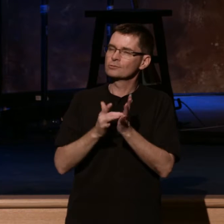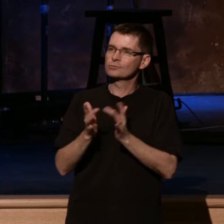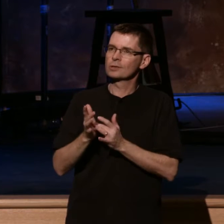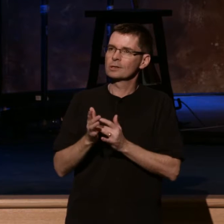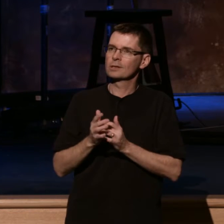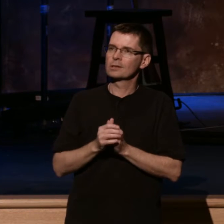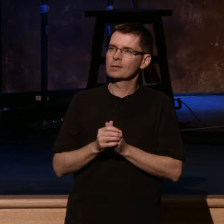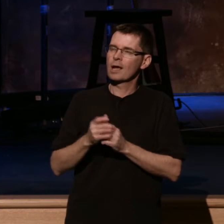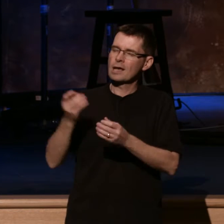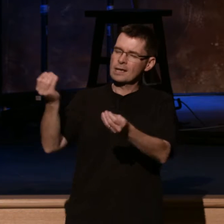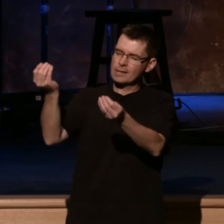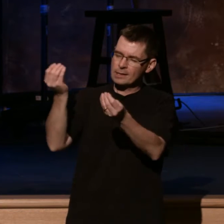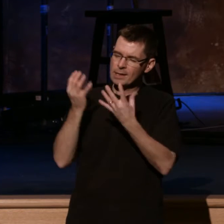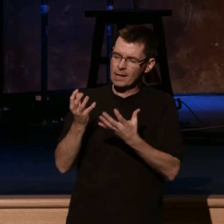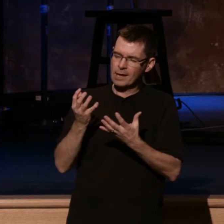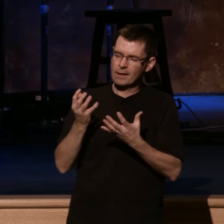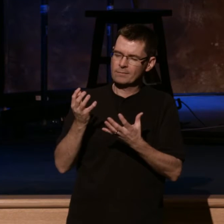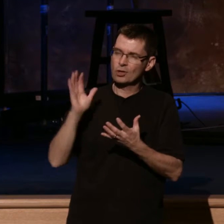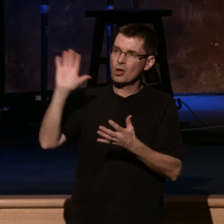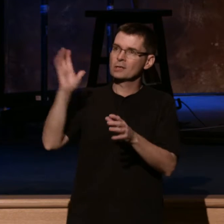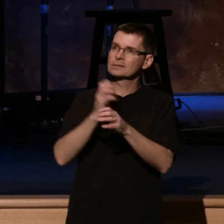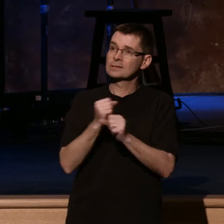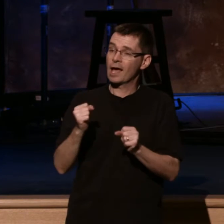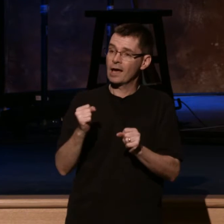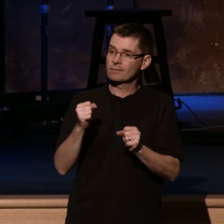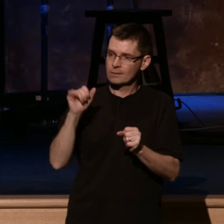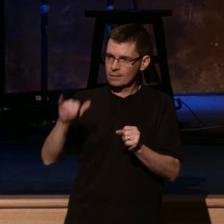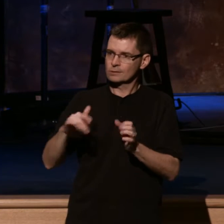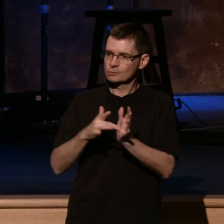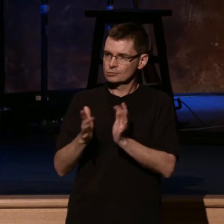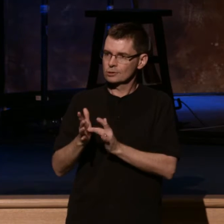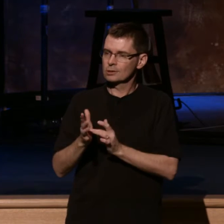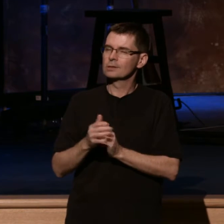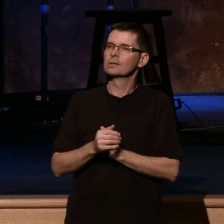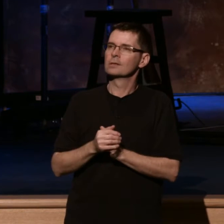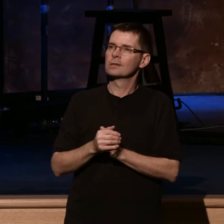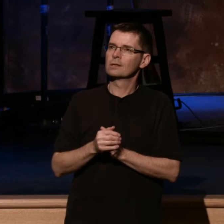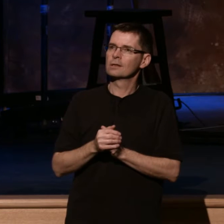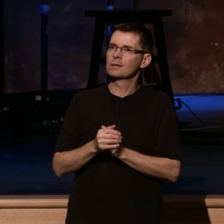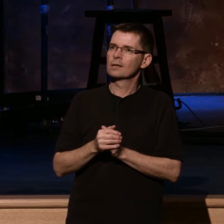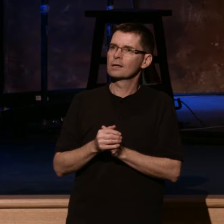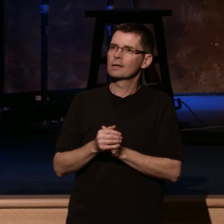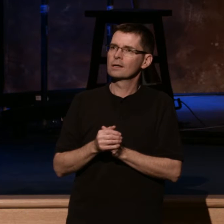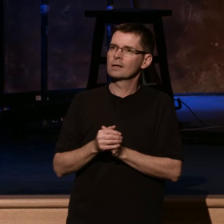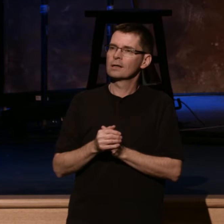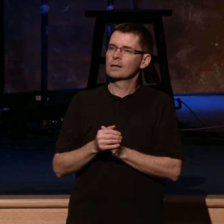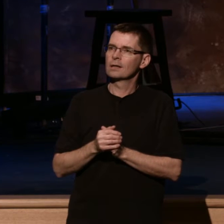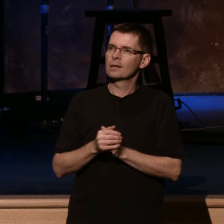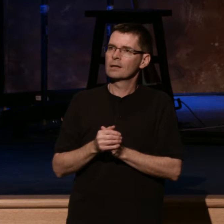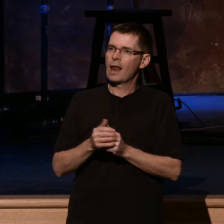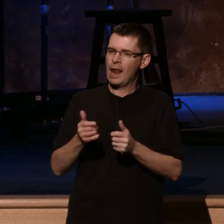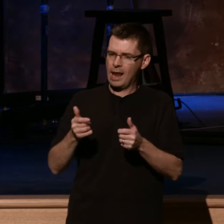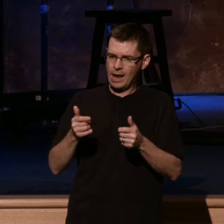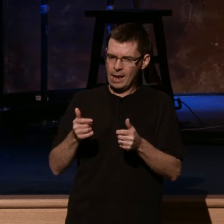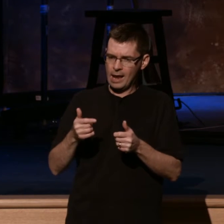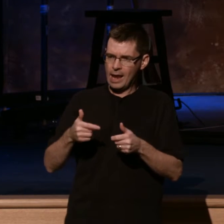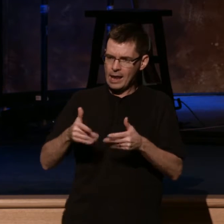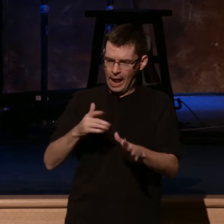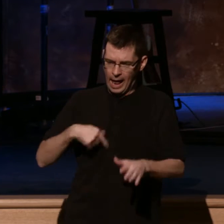salvation. Think Christ. Lord, let us hear what God will speak. Think of his word, his spirit living in us. For